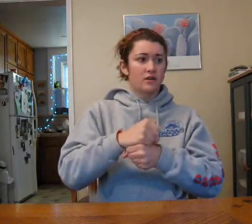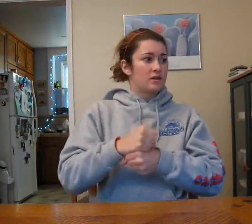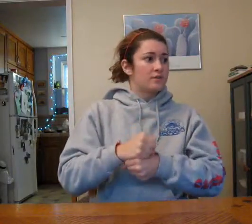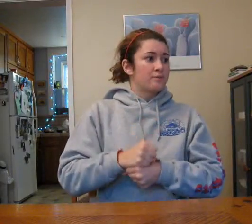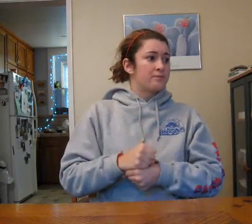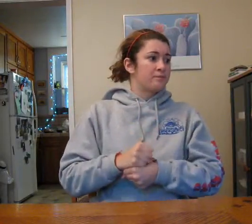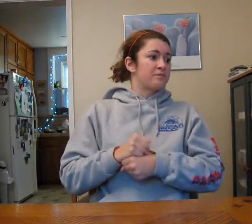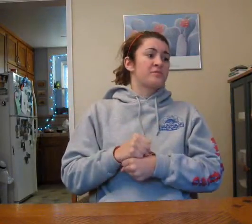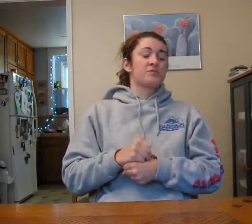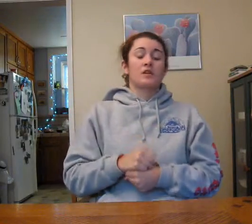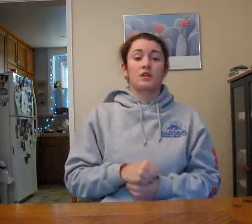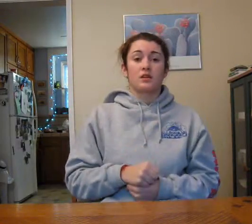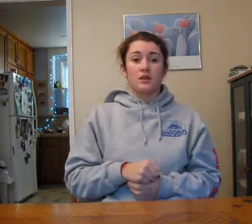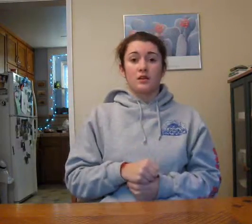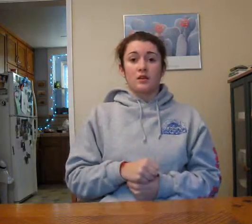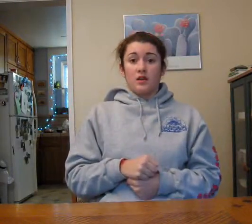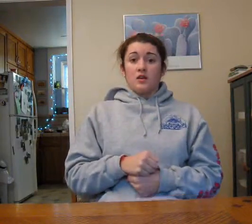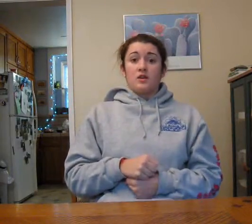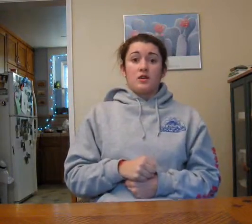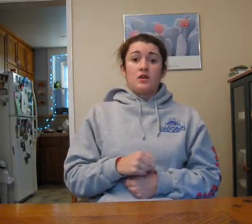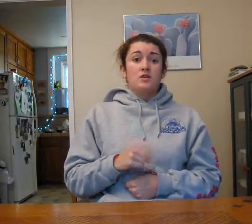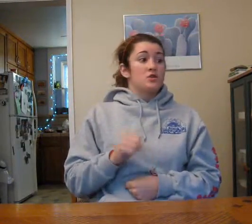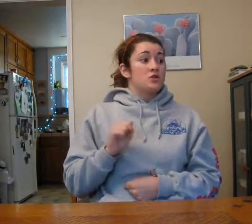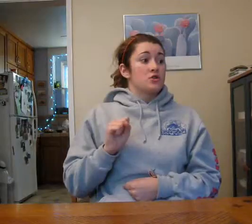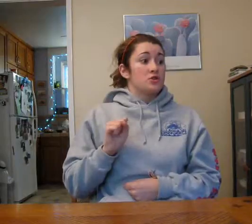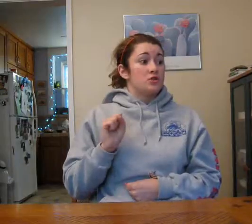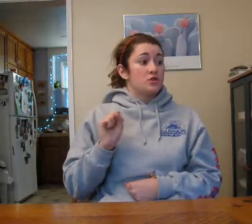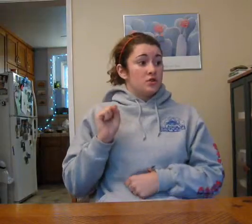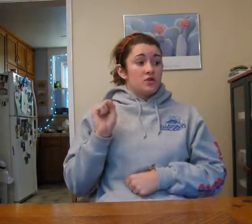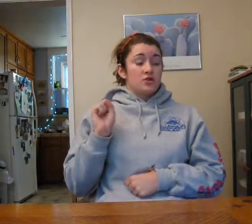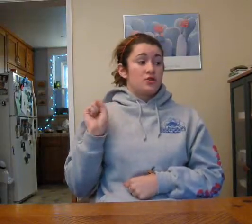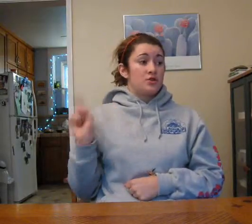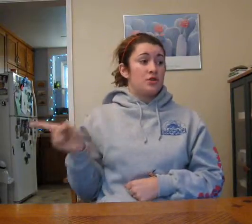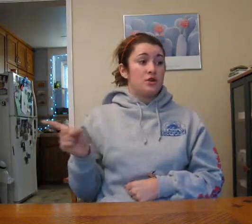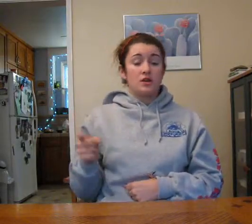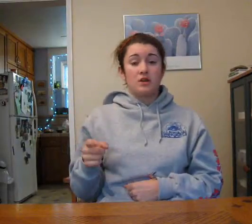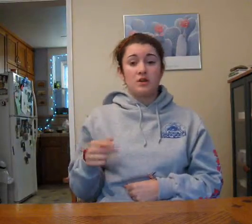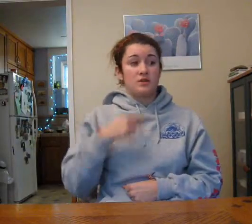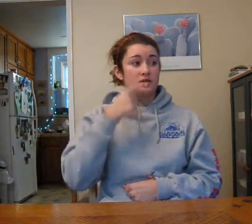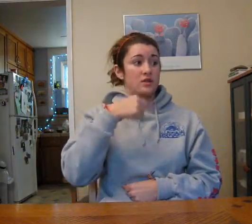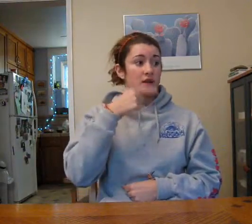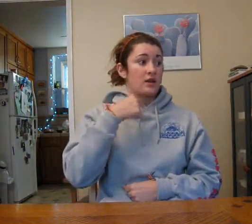she say,